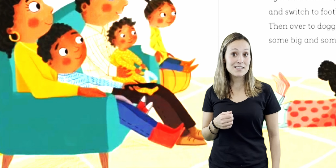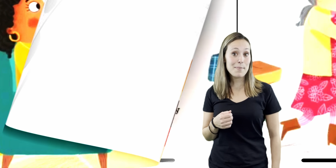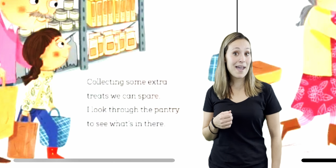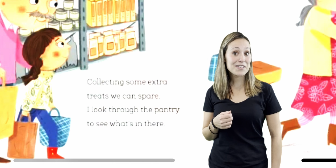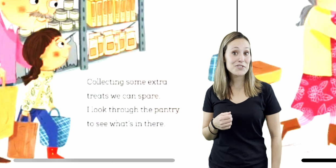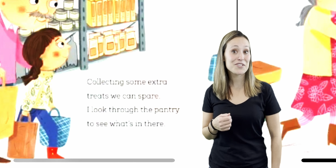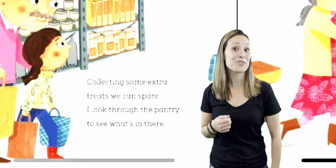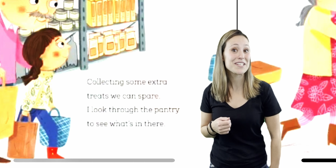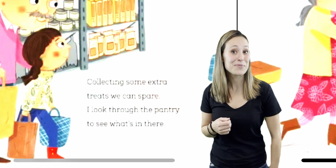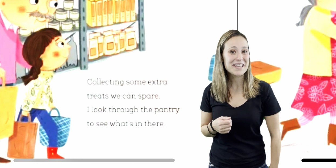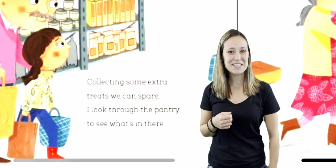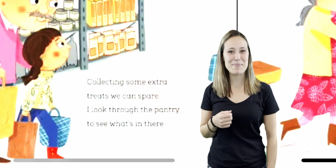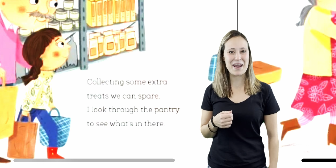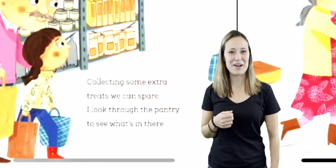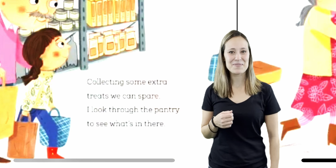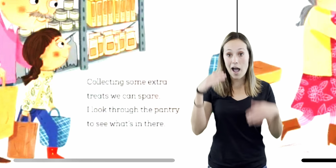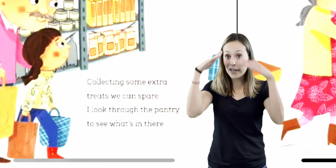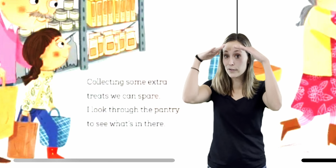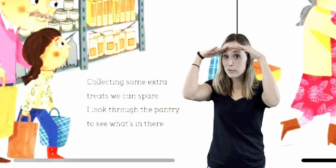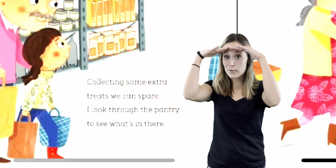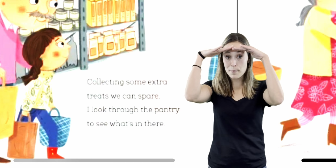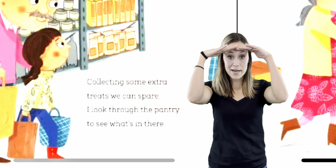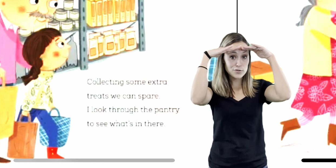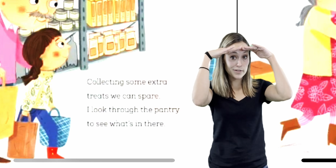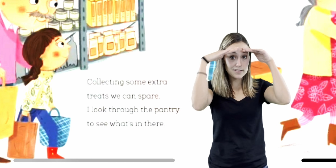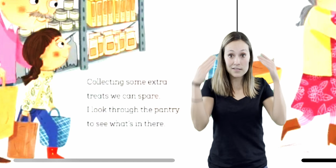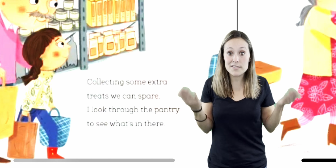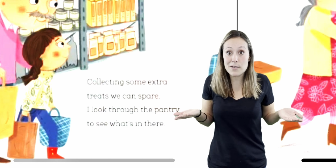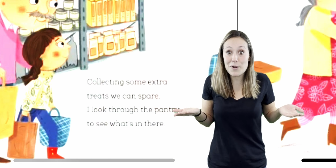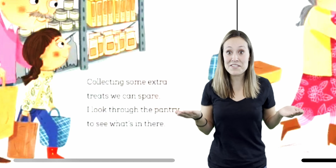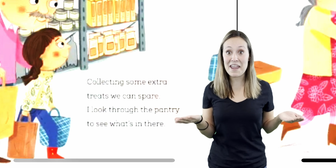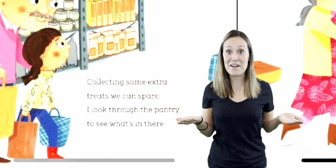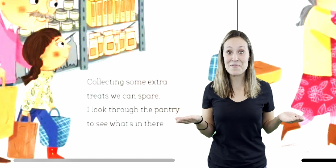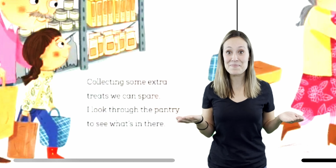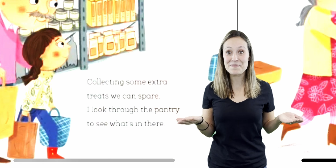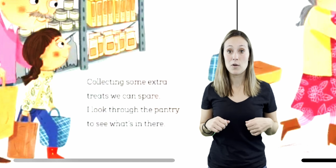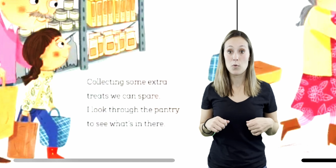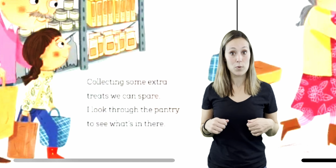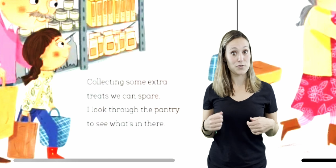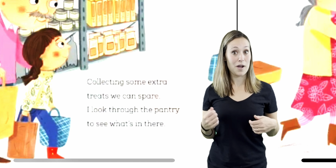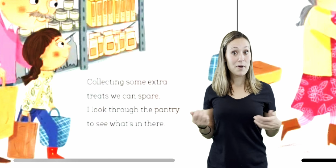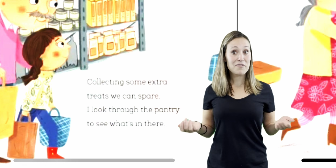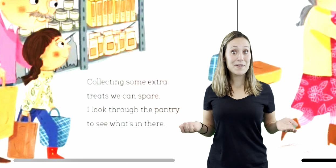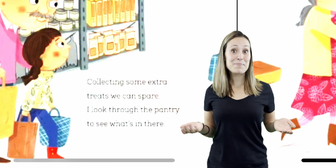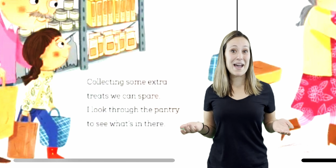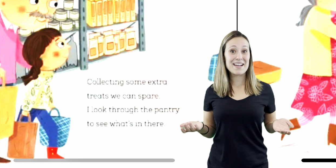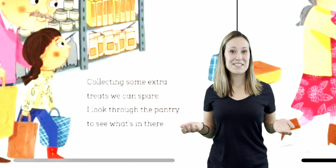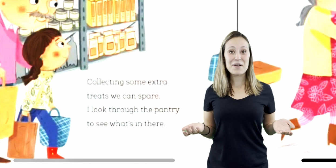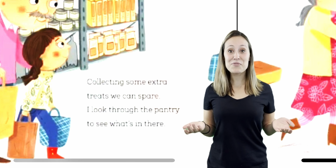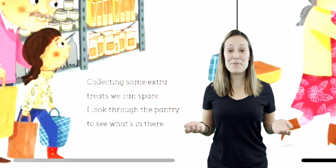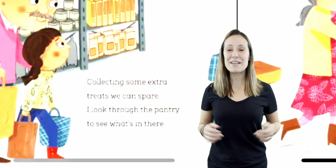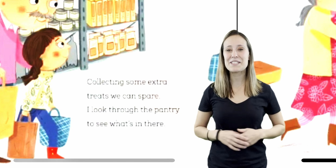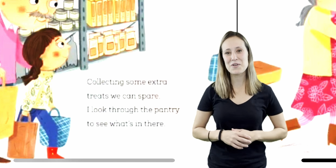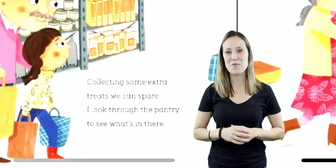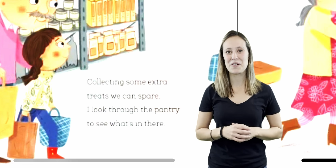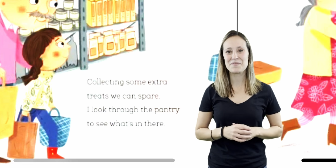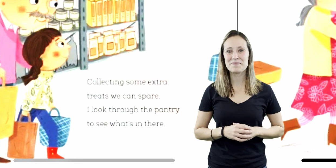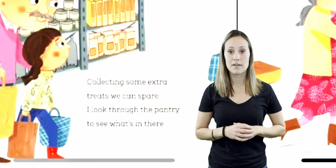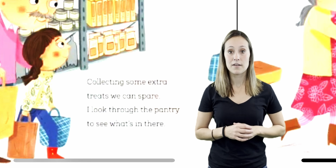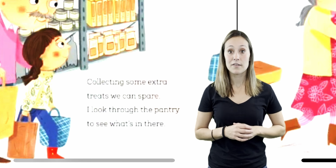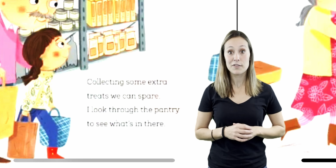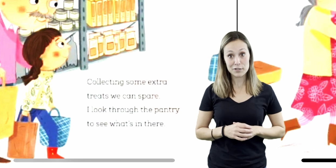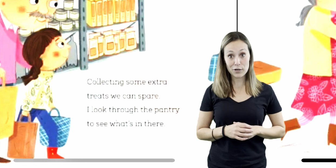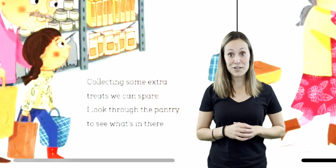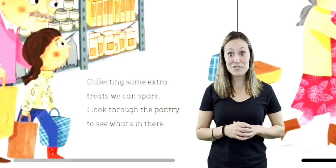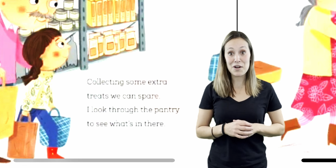Collecting some extra treats we can spare. I look through the pantry to see what's there. We drop off big bags of green beans and corn.